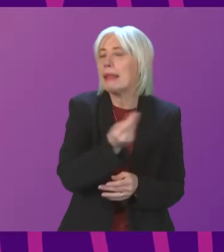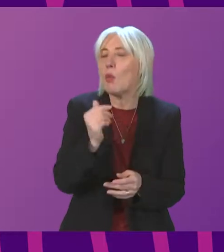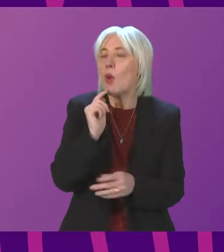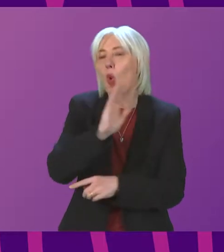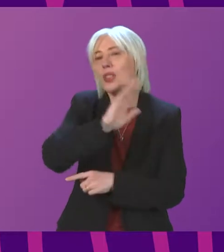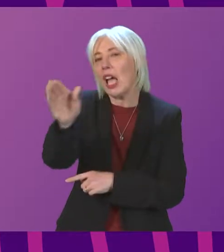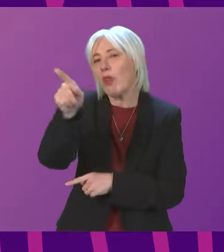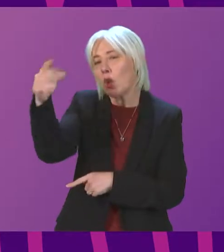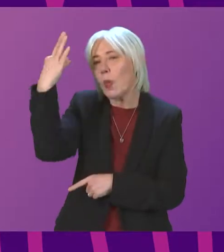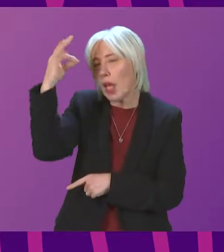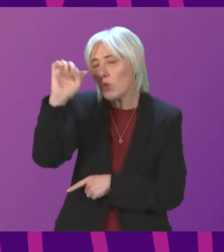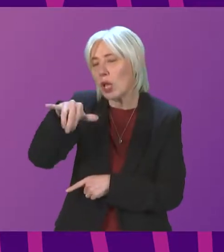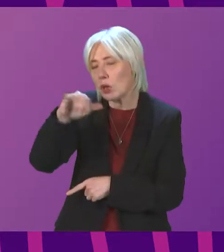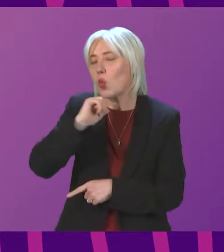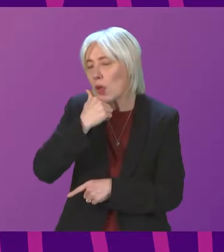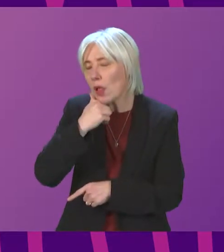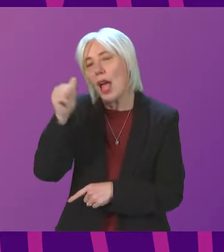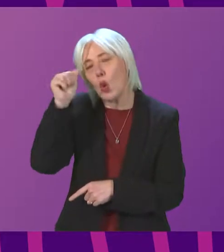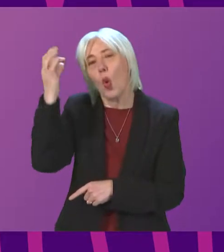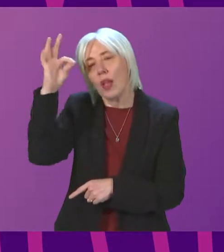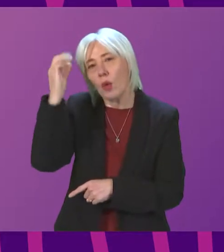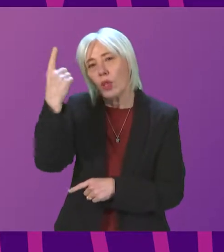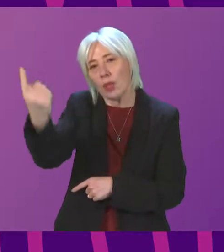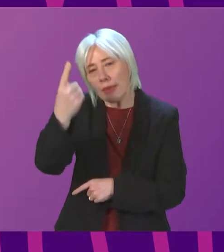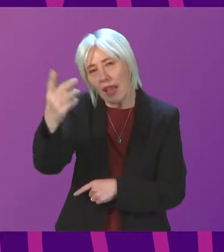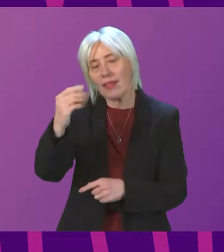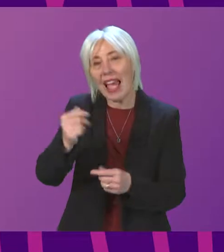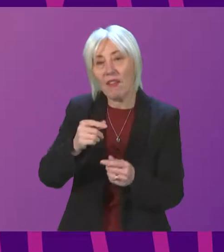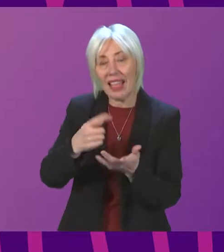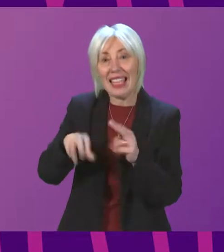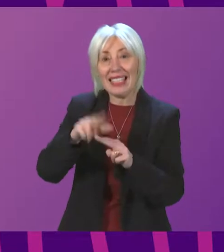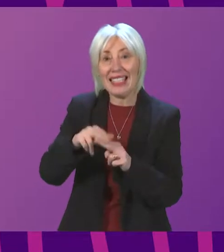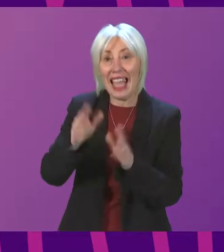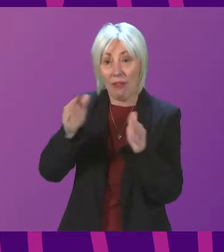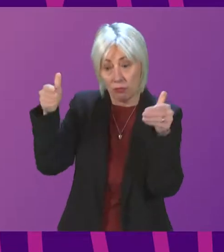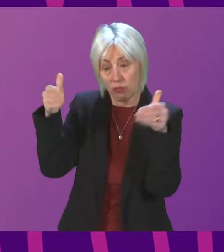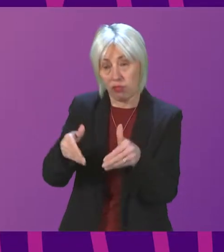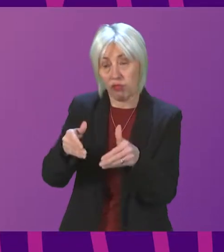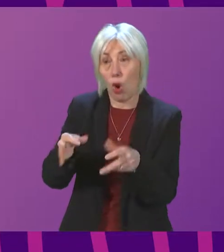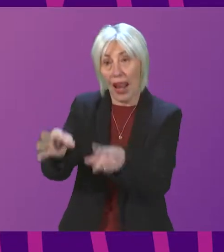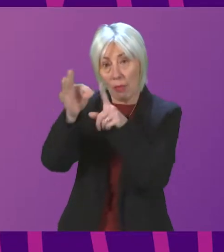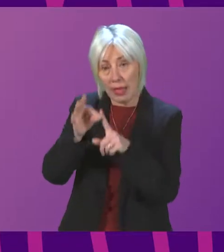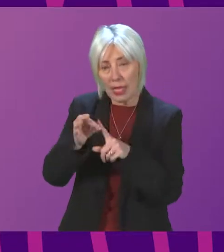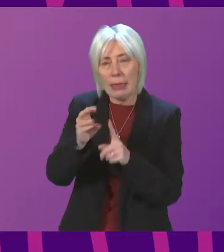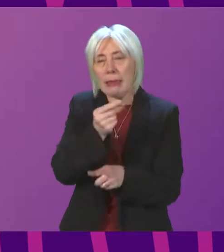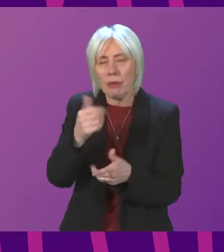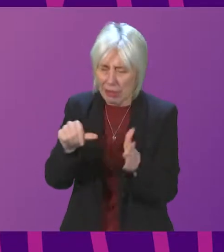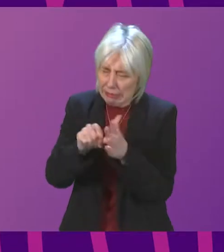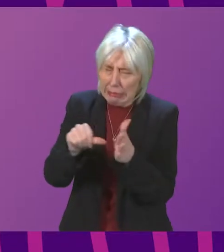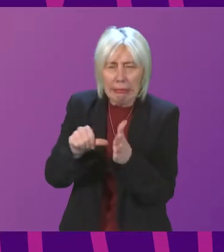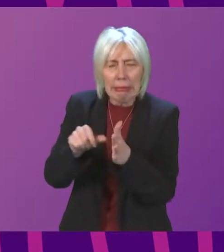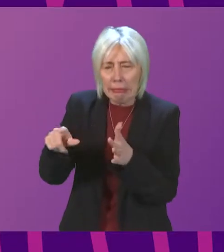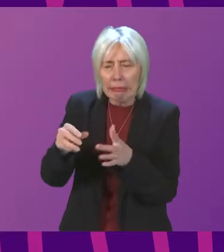local authorities. I know that many local councils have dedicated staff on hand to help with applicants who may have difficulty with the application